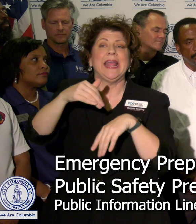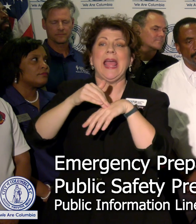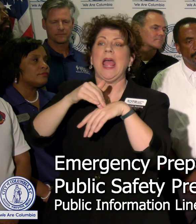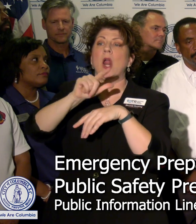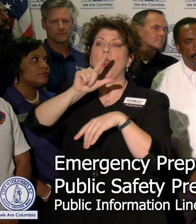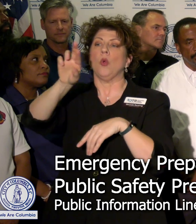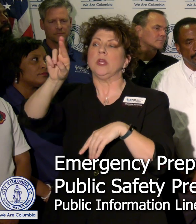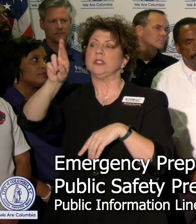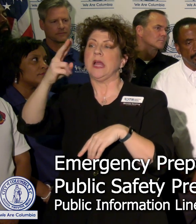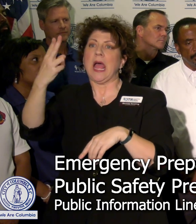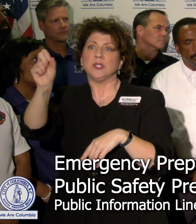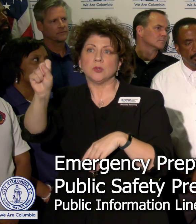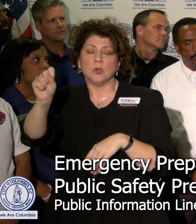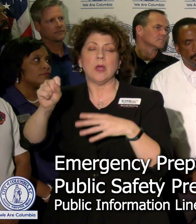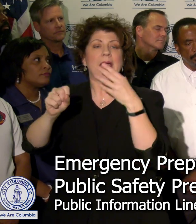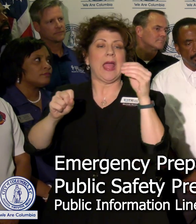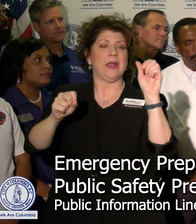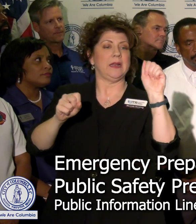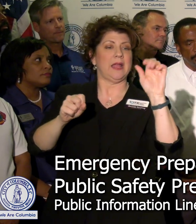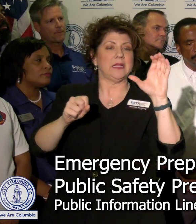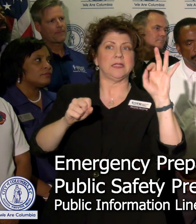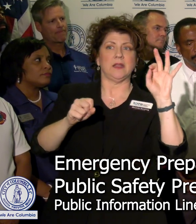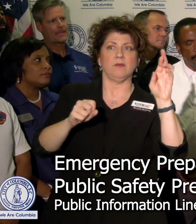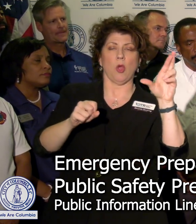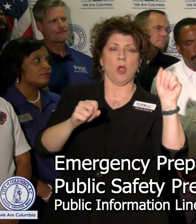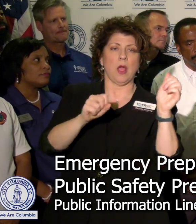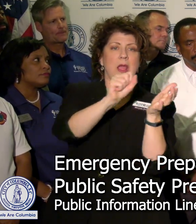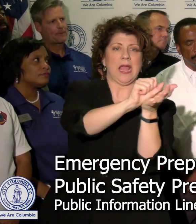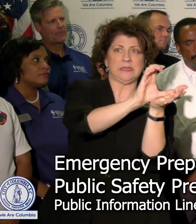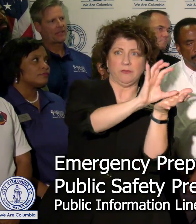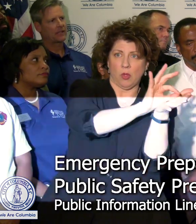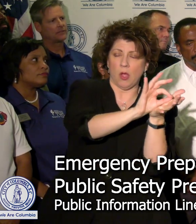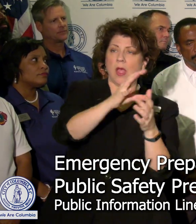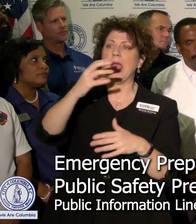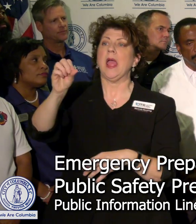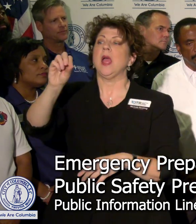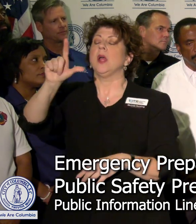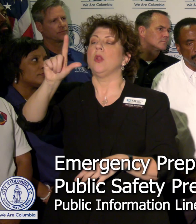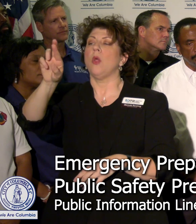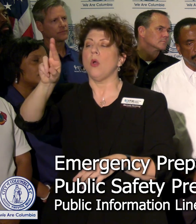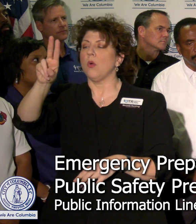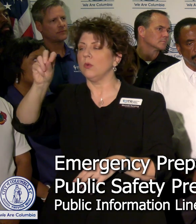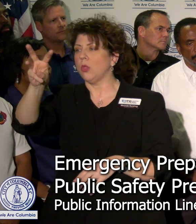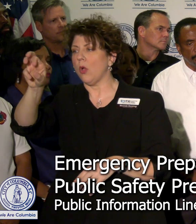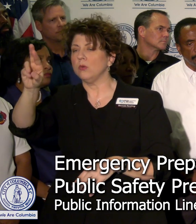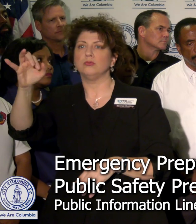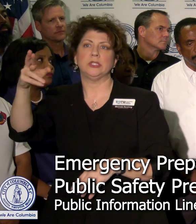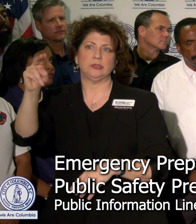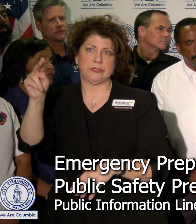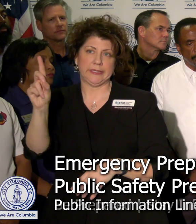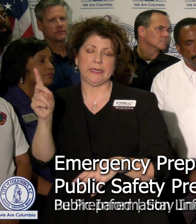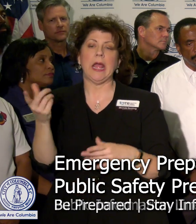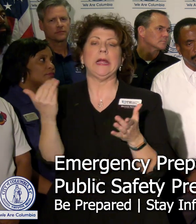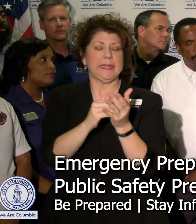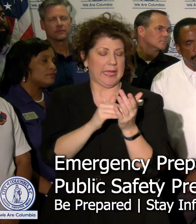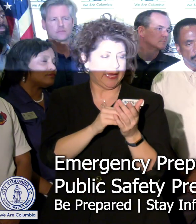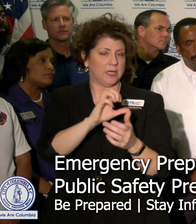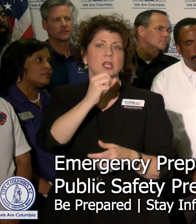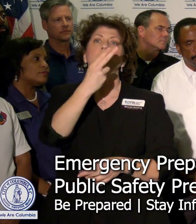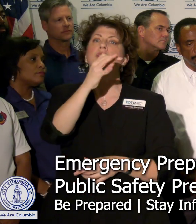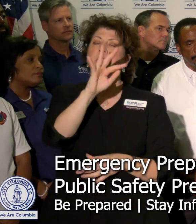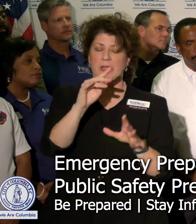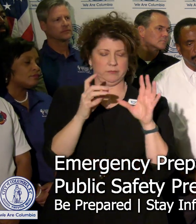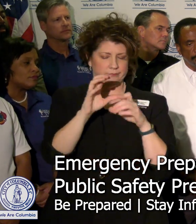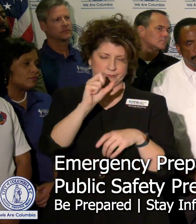School and also AC Flora High School. We will be working again with law enforcement, as Sheriff Lott has stated,